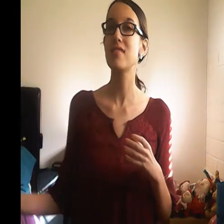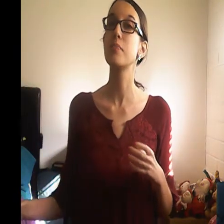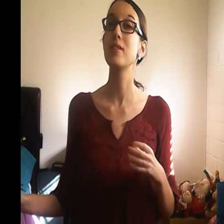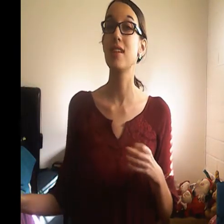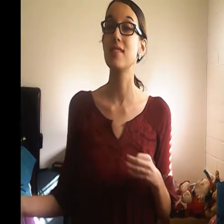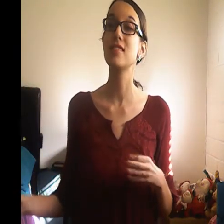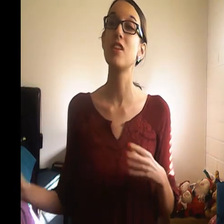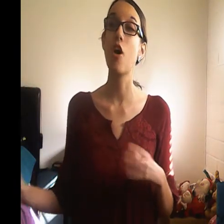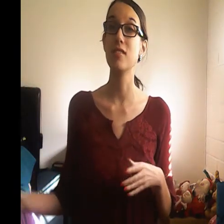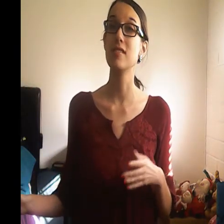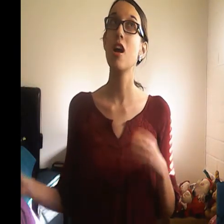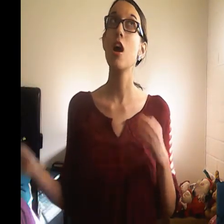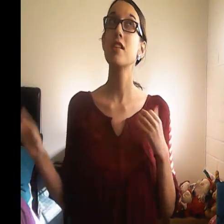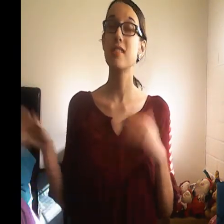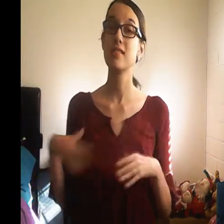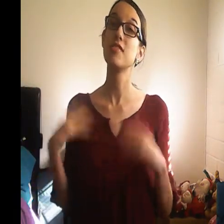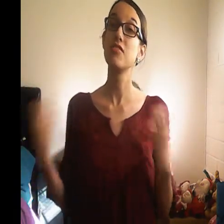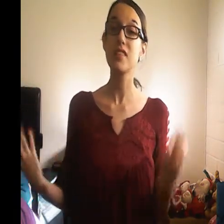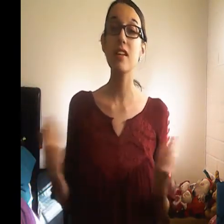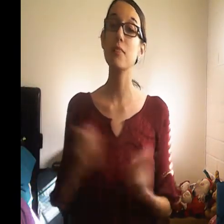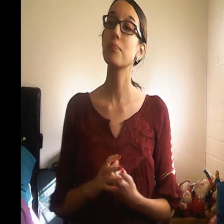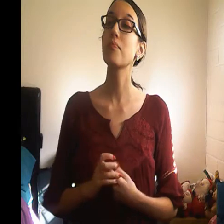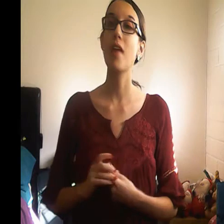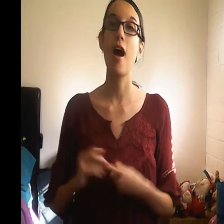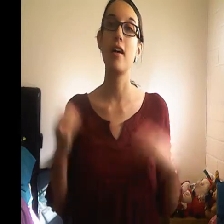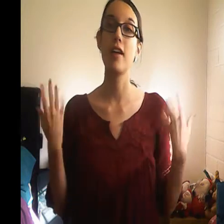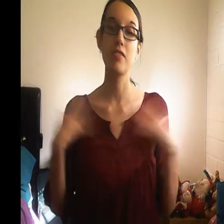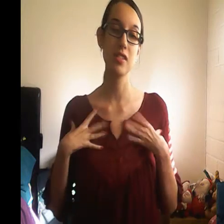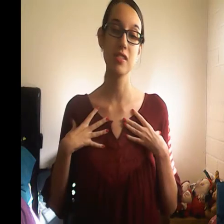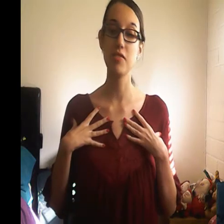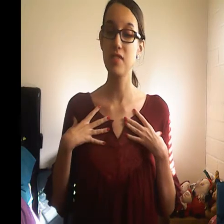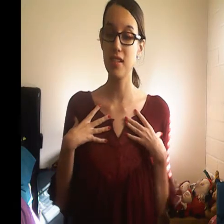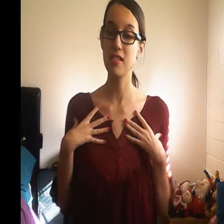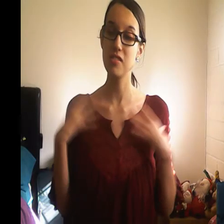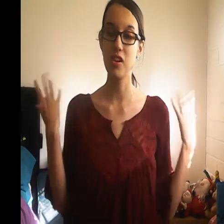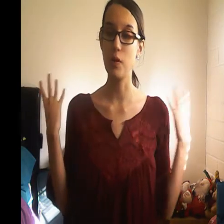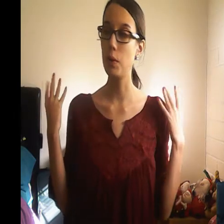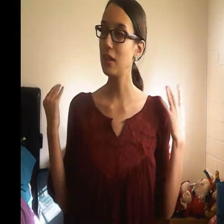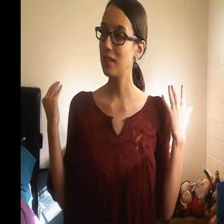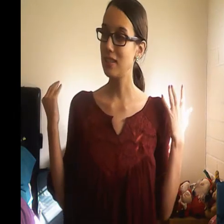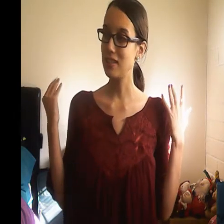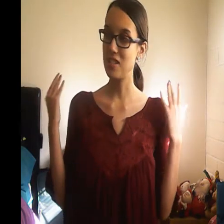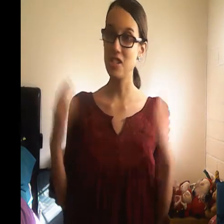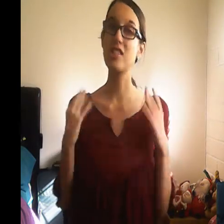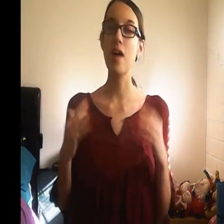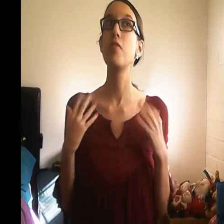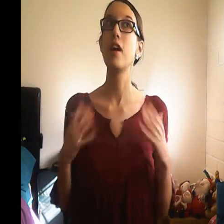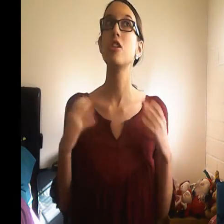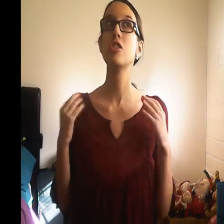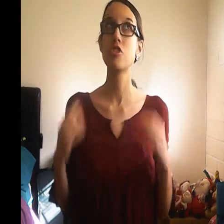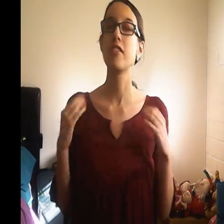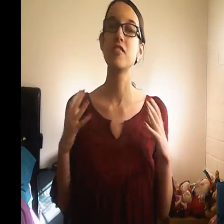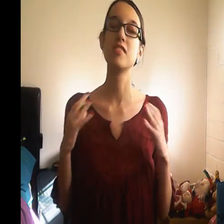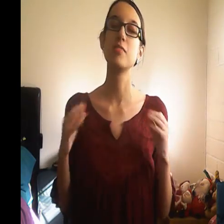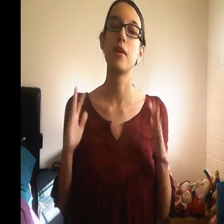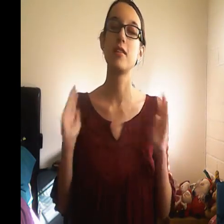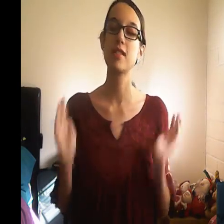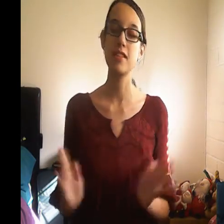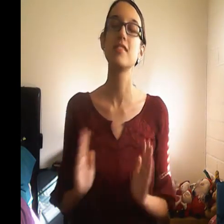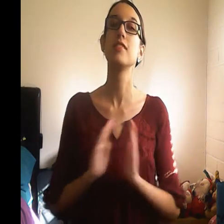been tested on sensitive skin i have sensitive skin so to just have that this has been tested for